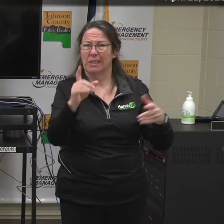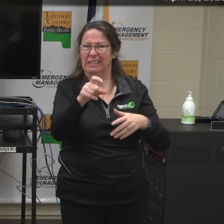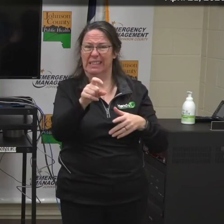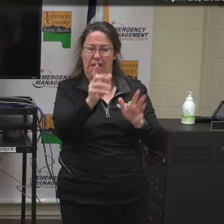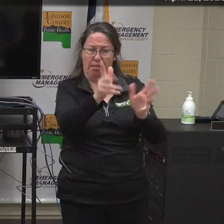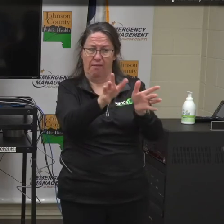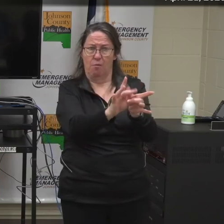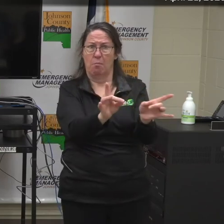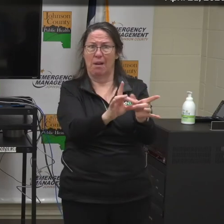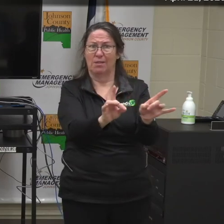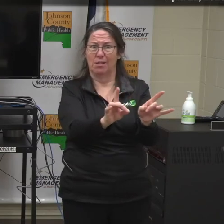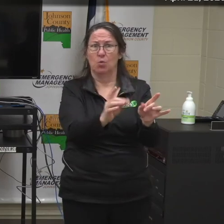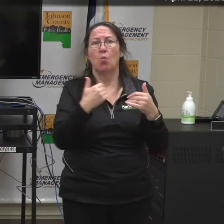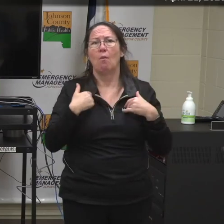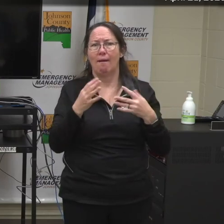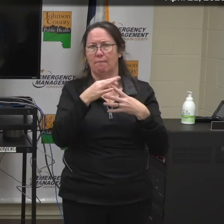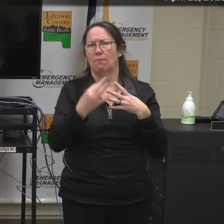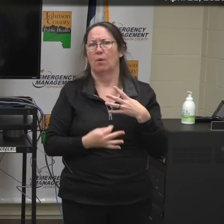need to leave a message.